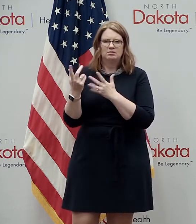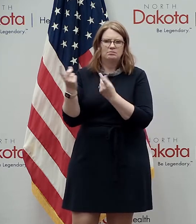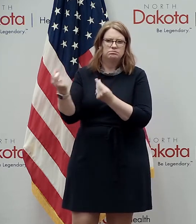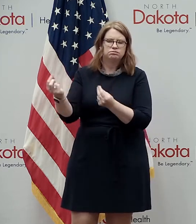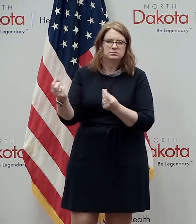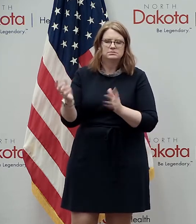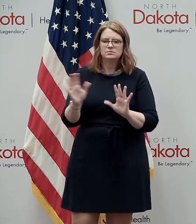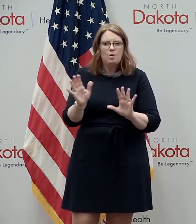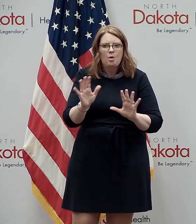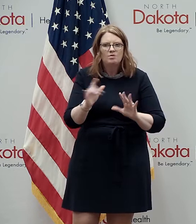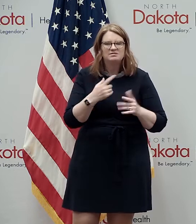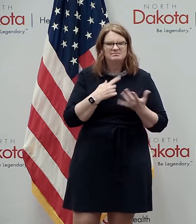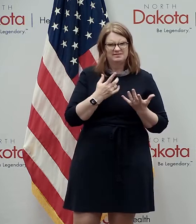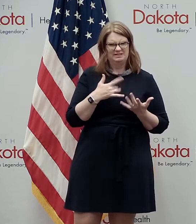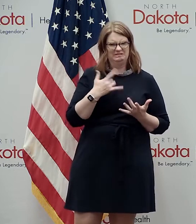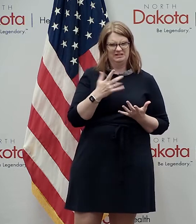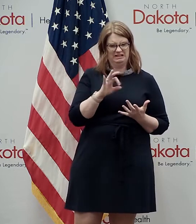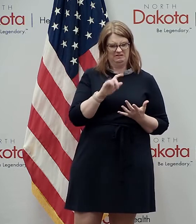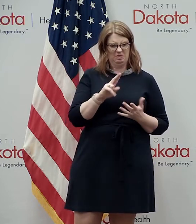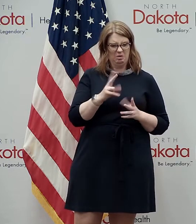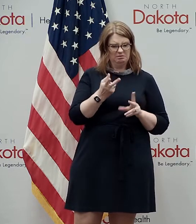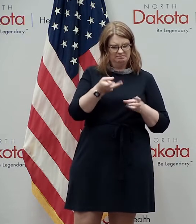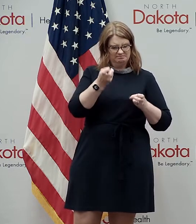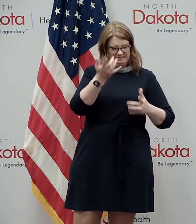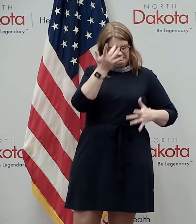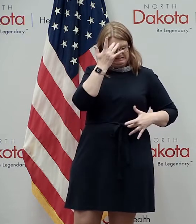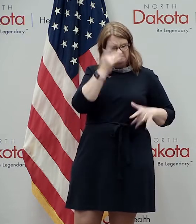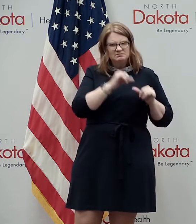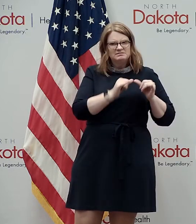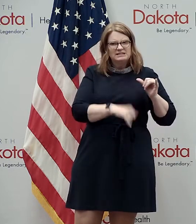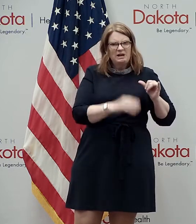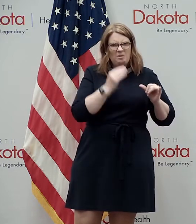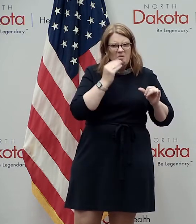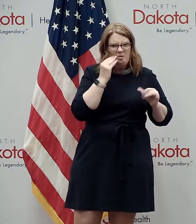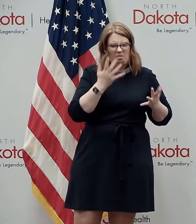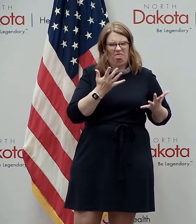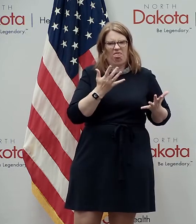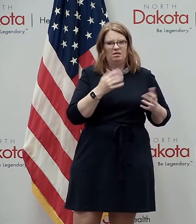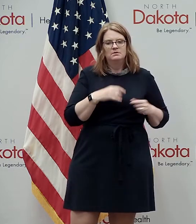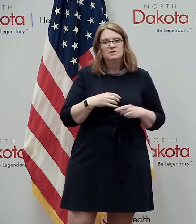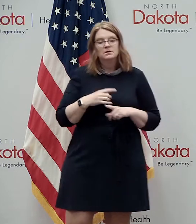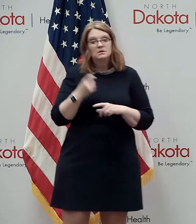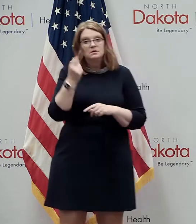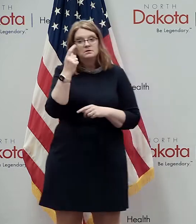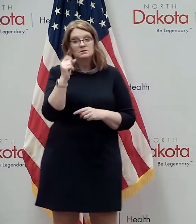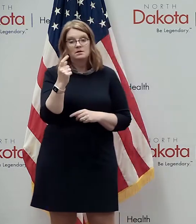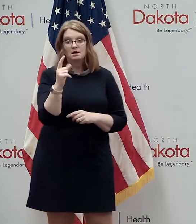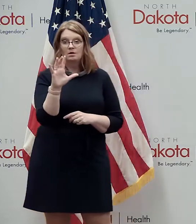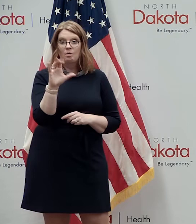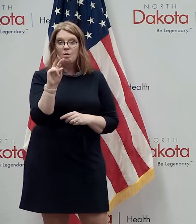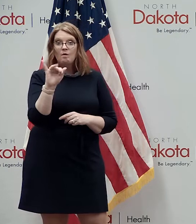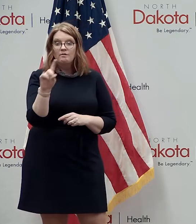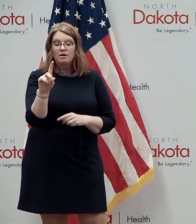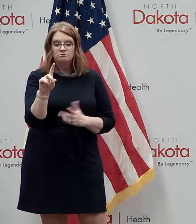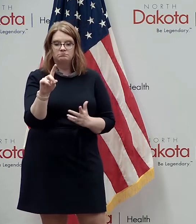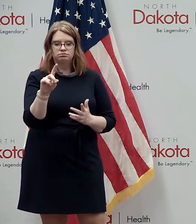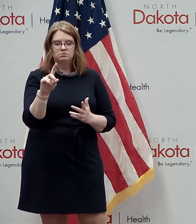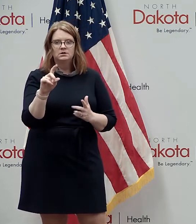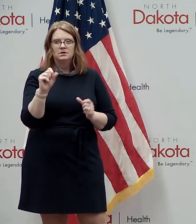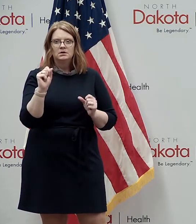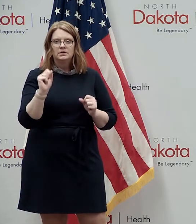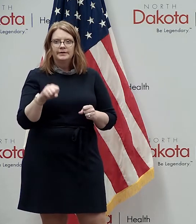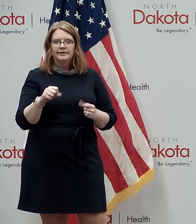with COVID-19 particularly if you're younger you can have it you can be contagious you can be spreading a deadly